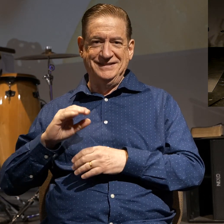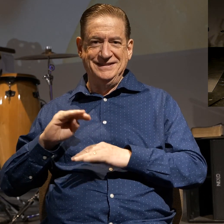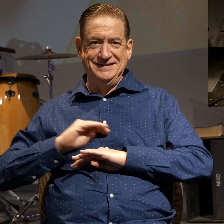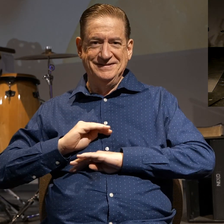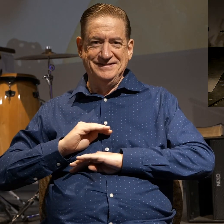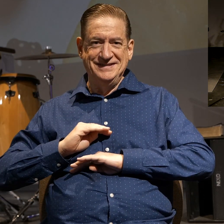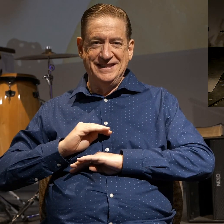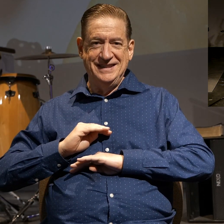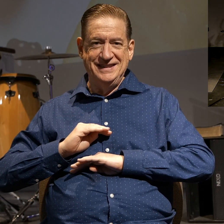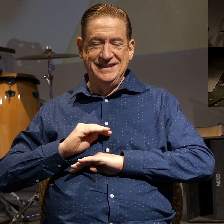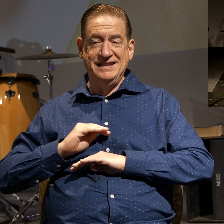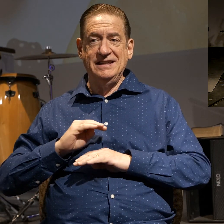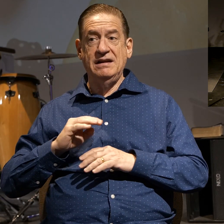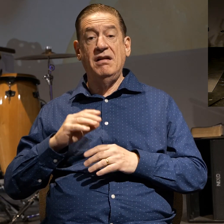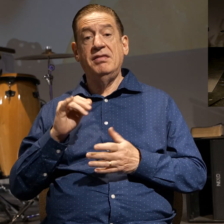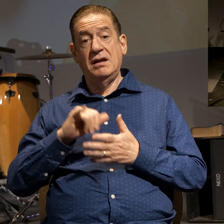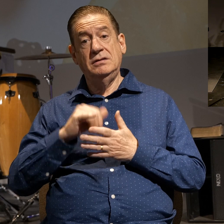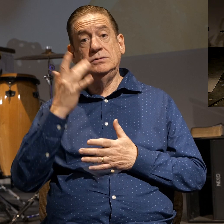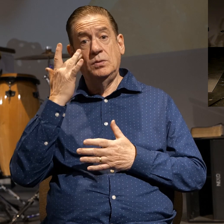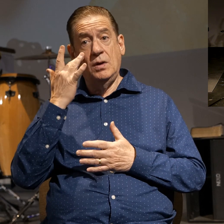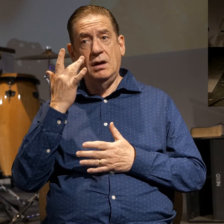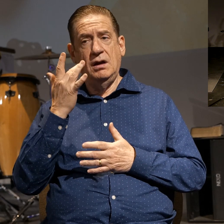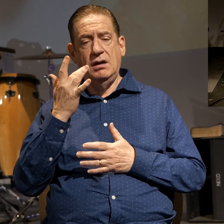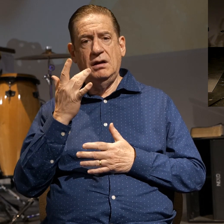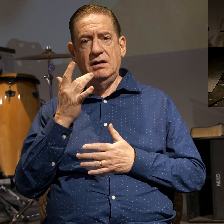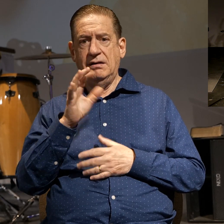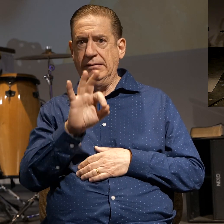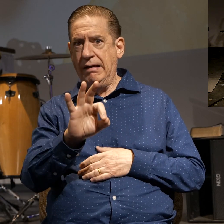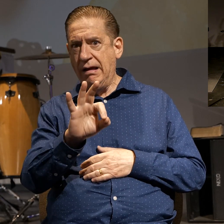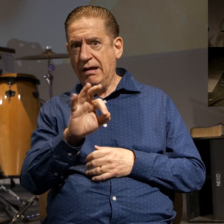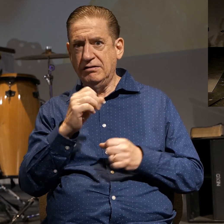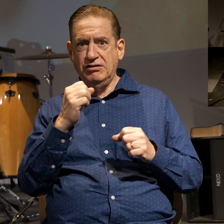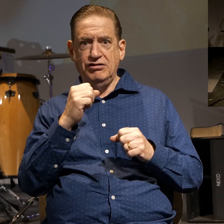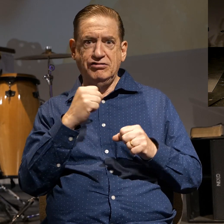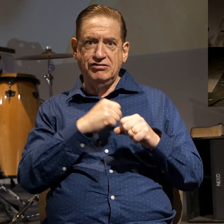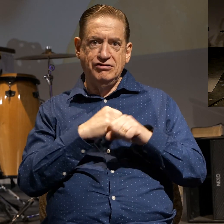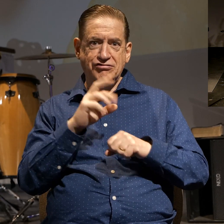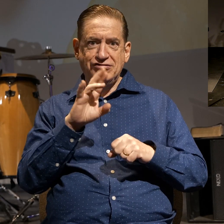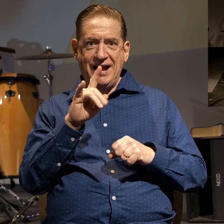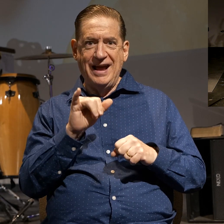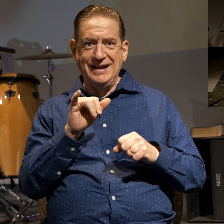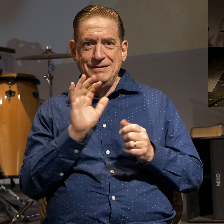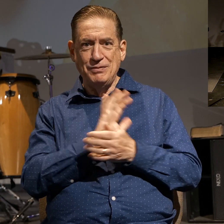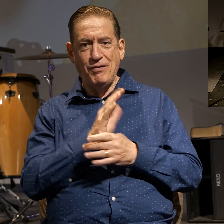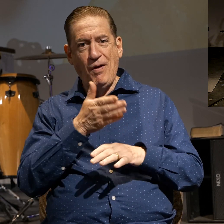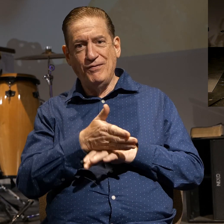That's probably why there were nine Rocky movies over five decades,